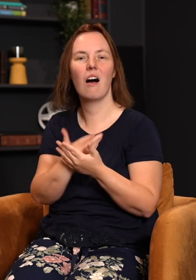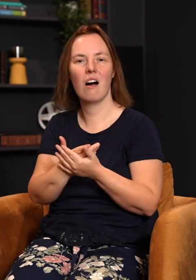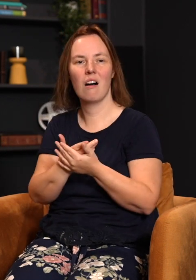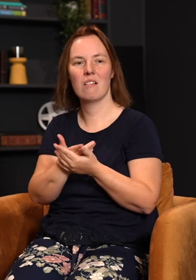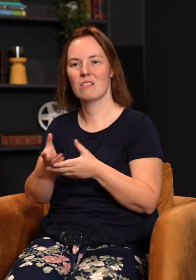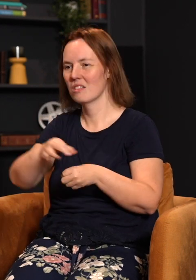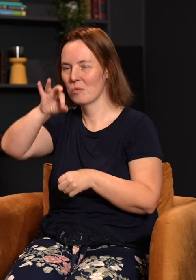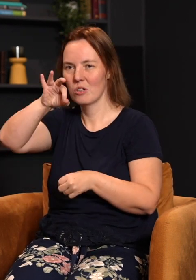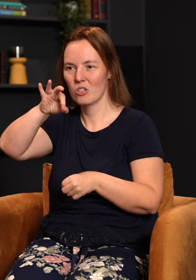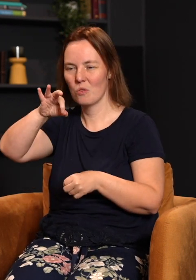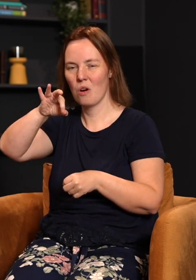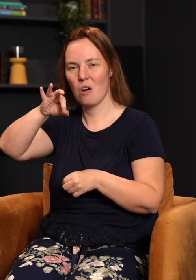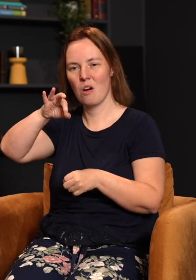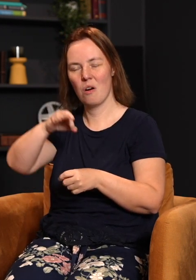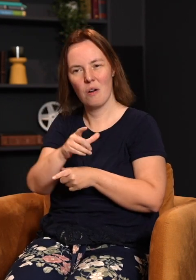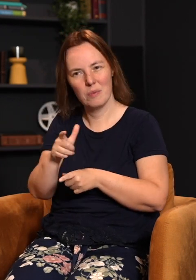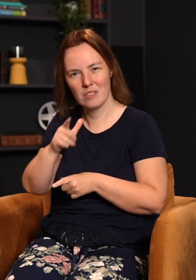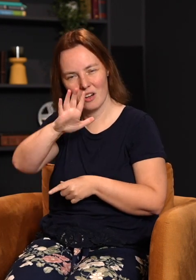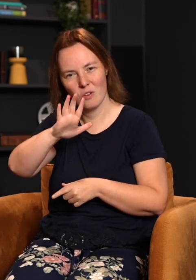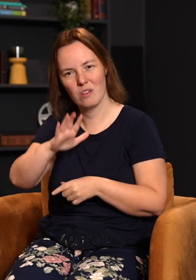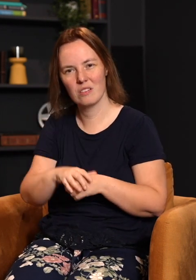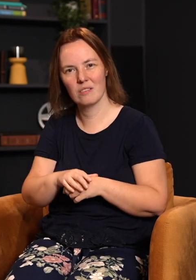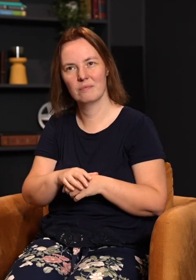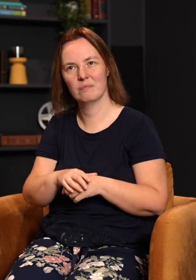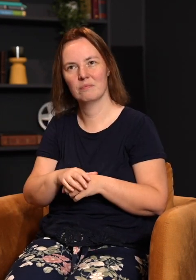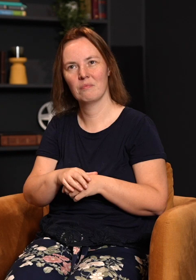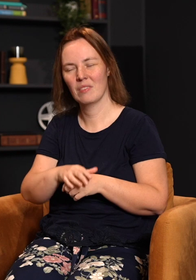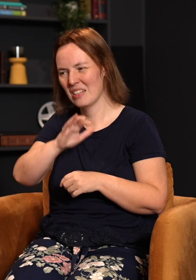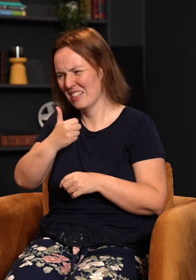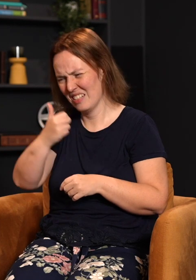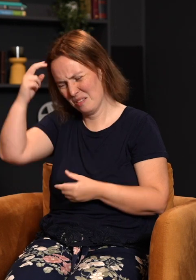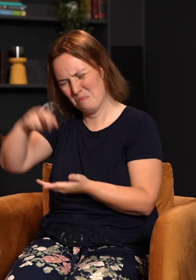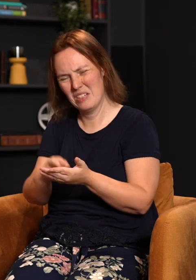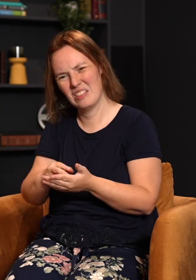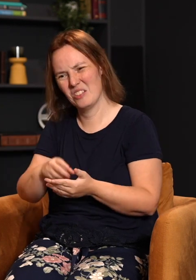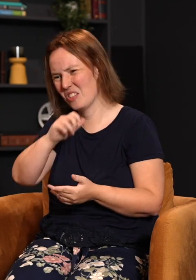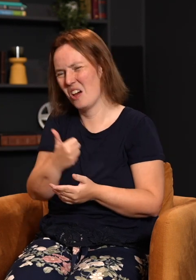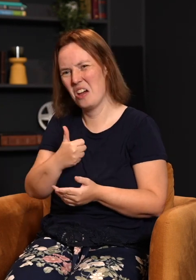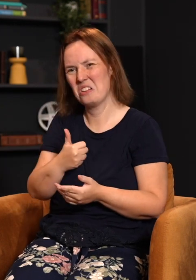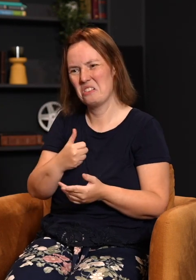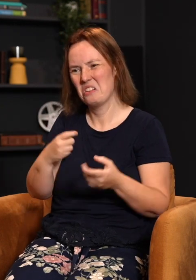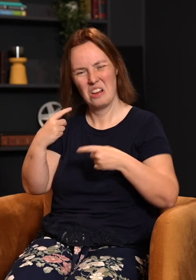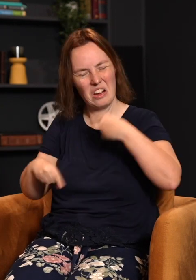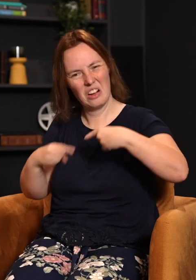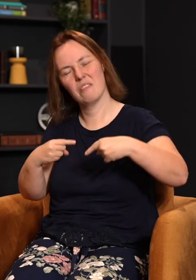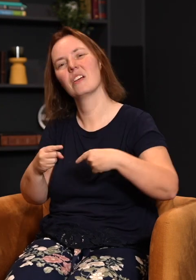All the spiritual weapons, they are yours. It should not be contest. It doesn't mean we don't have conflict. It doesn't mean there's not battle.